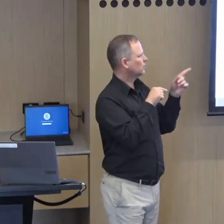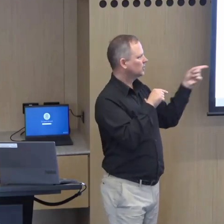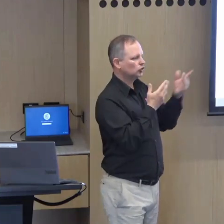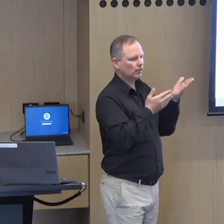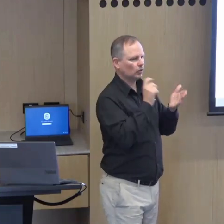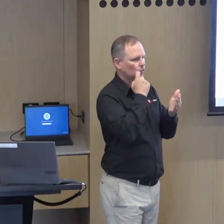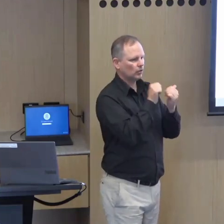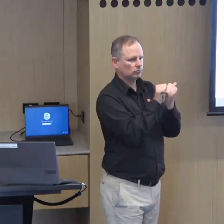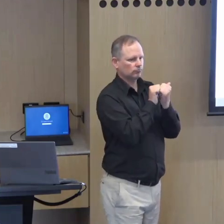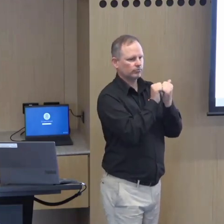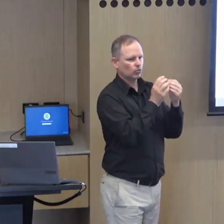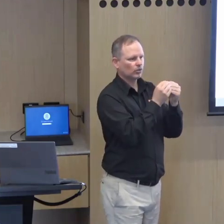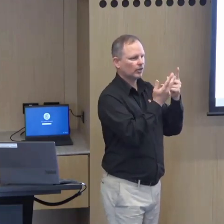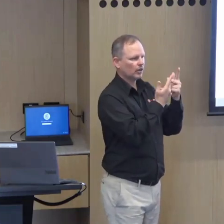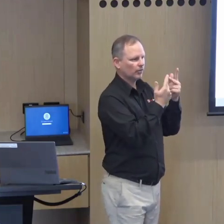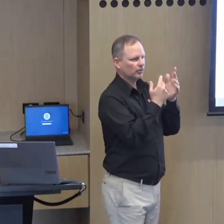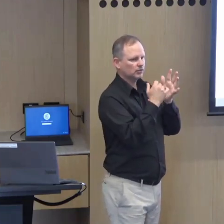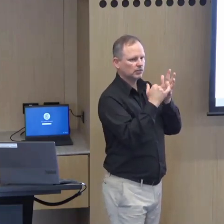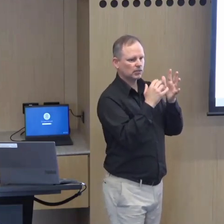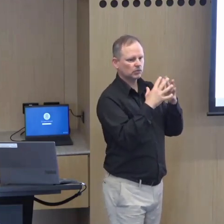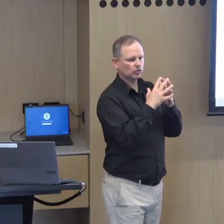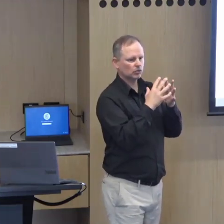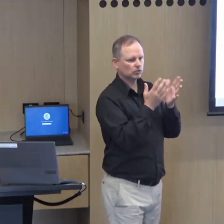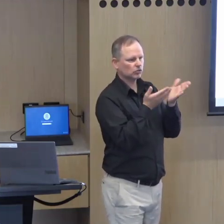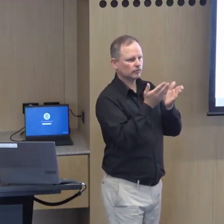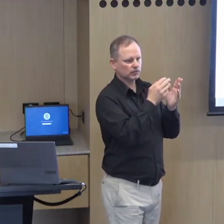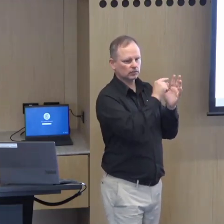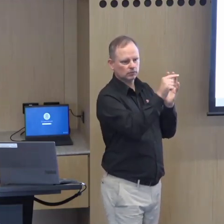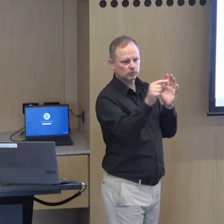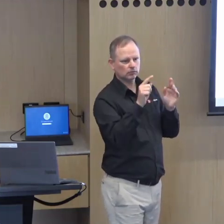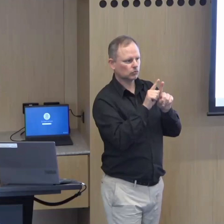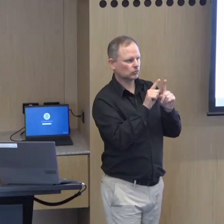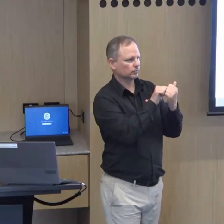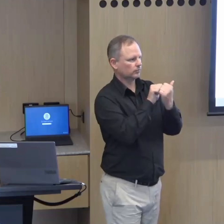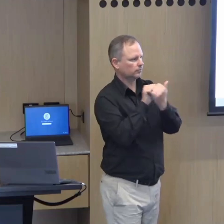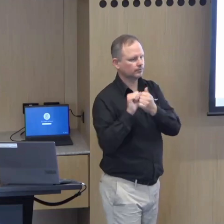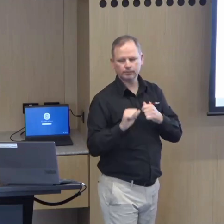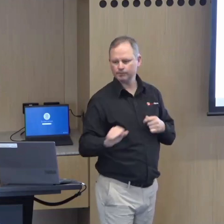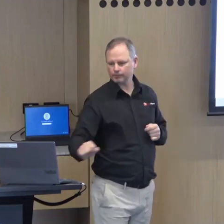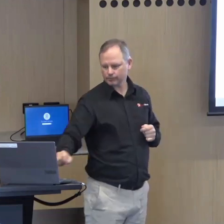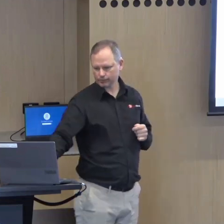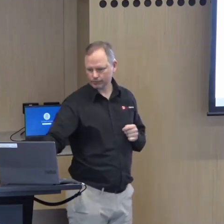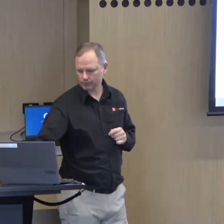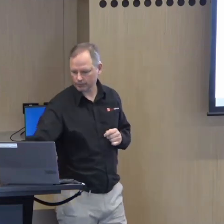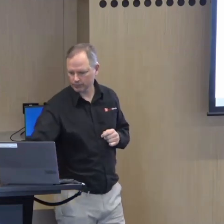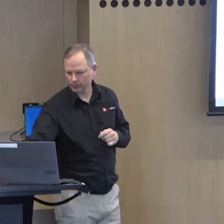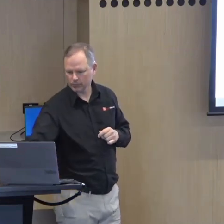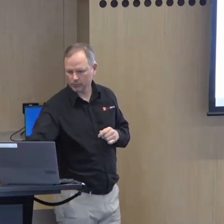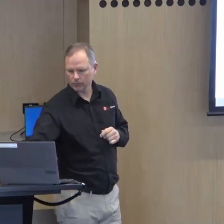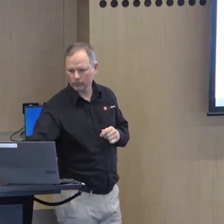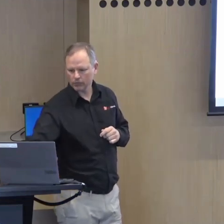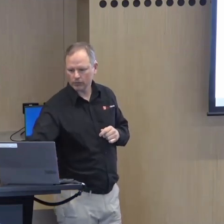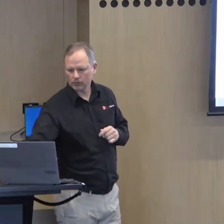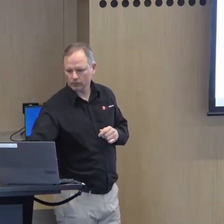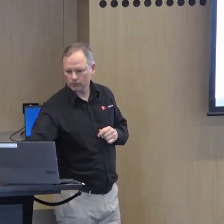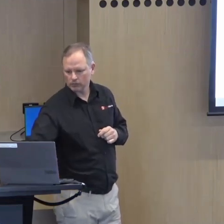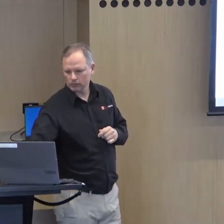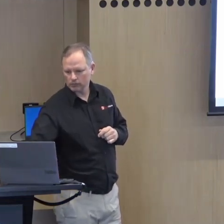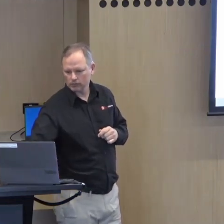imagine that that's where the service, that's the section or the area where we feel we would be able to collaborate best with in that sort of